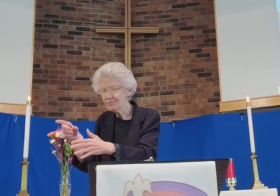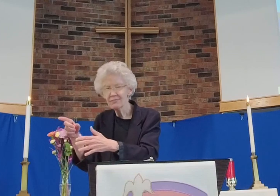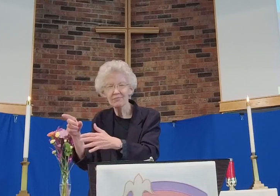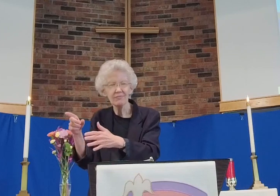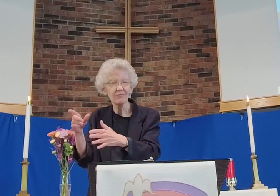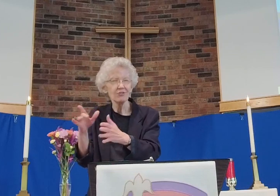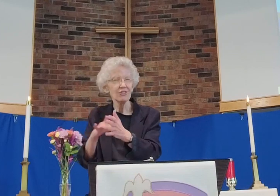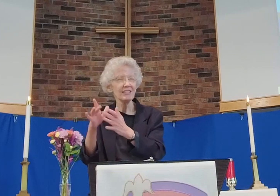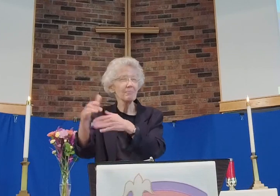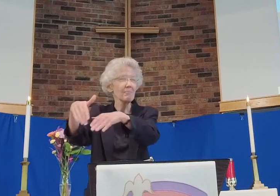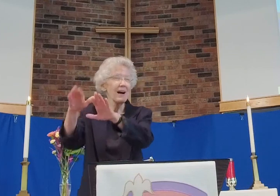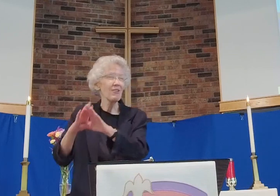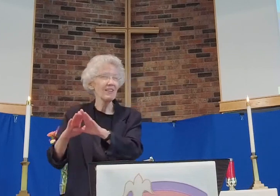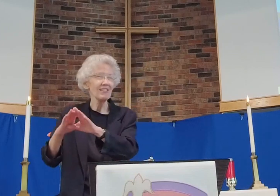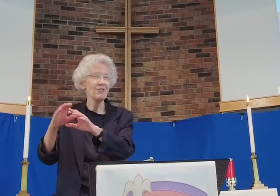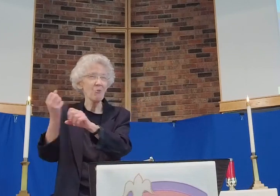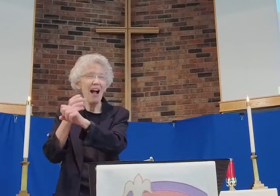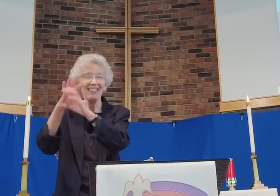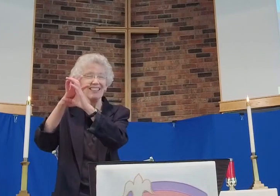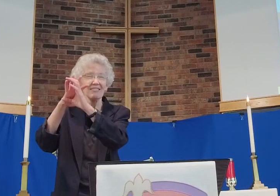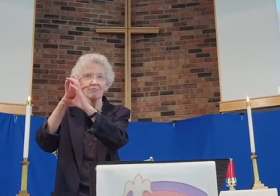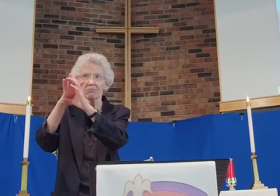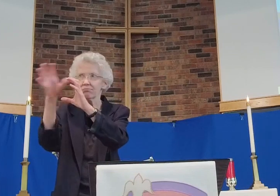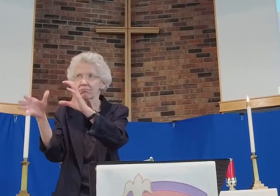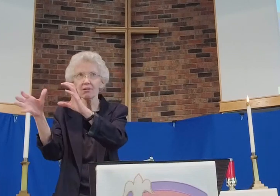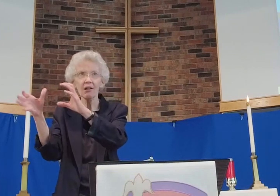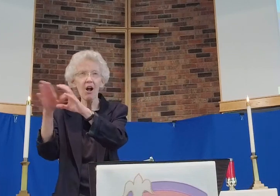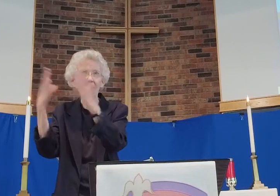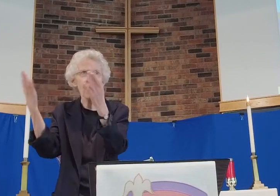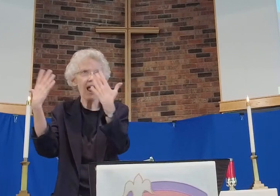and saw that the stone had been rolled away from the entrance.